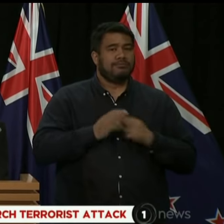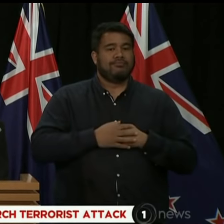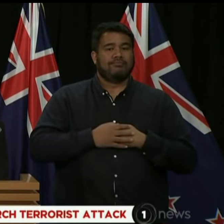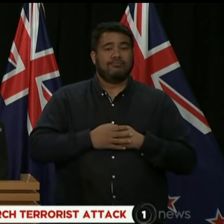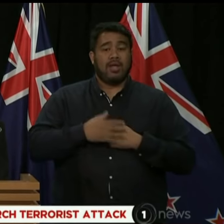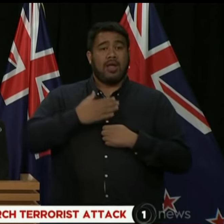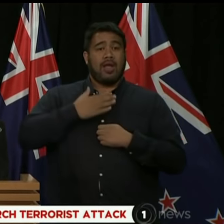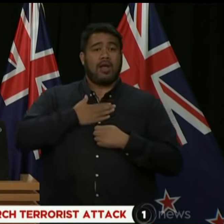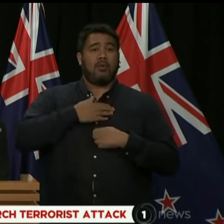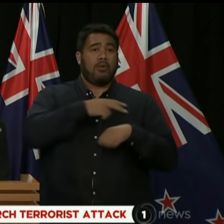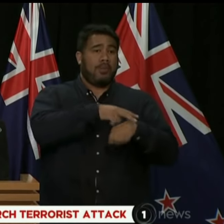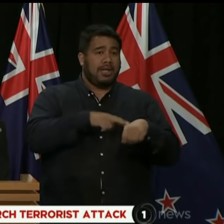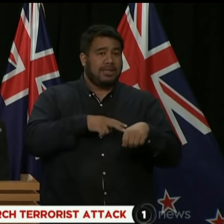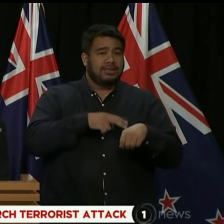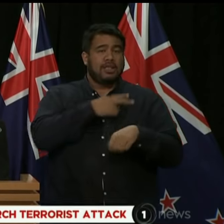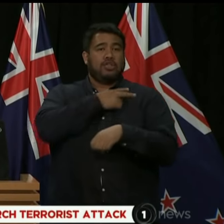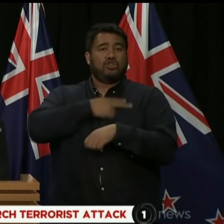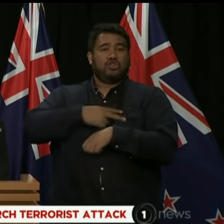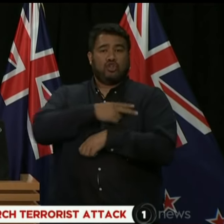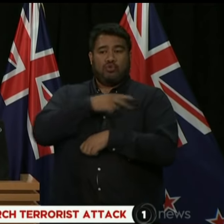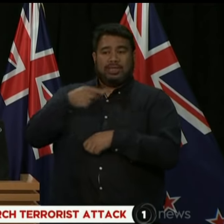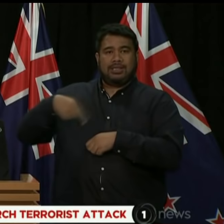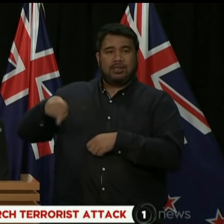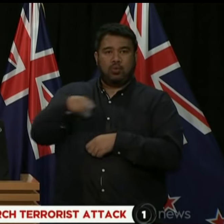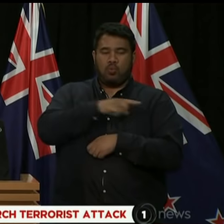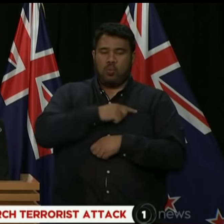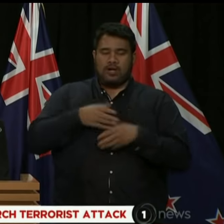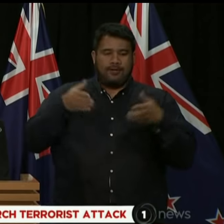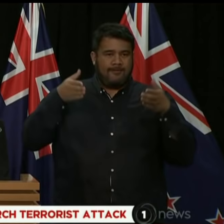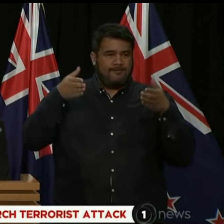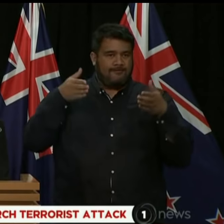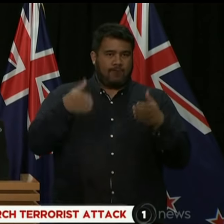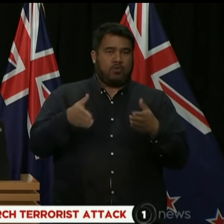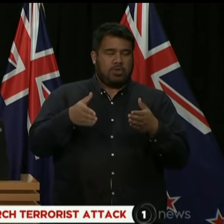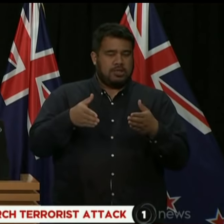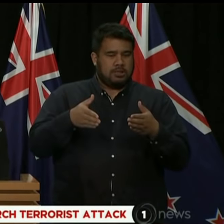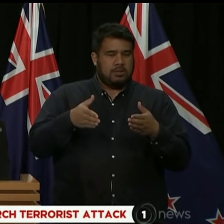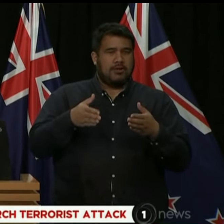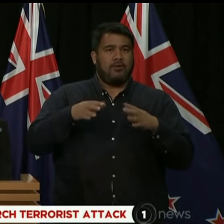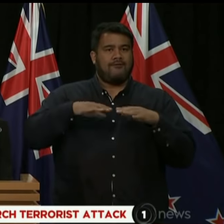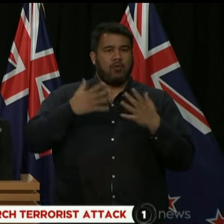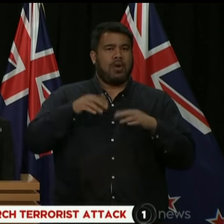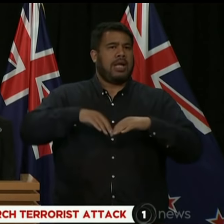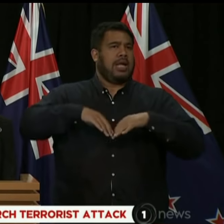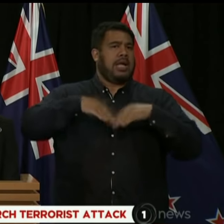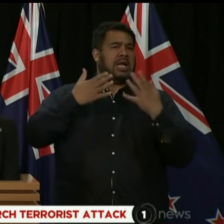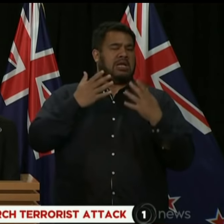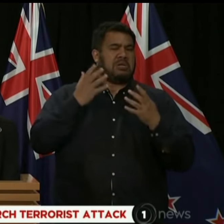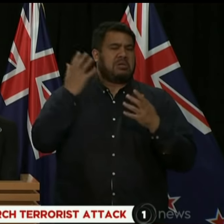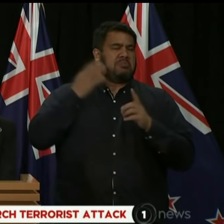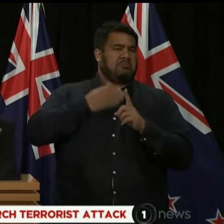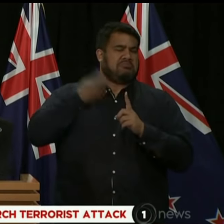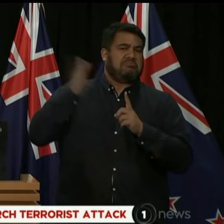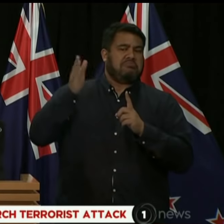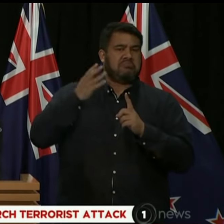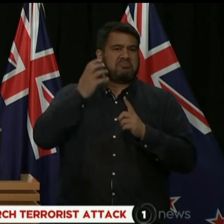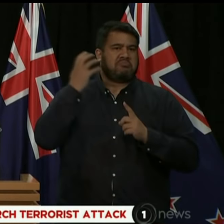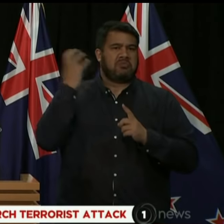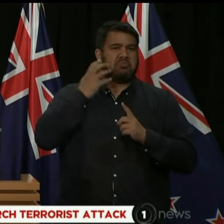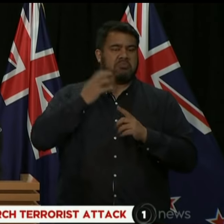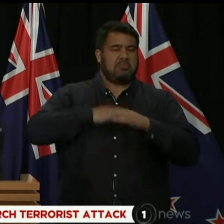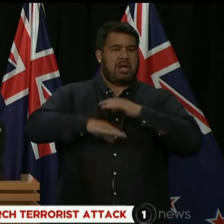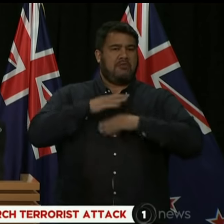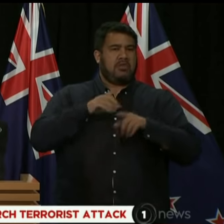police are focused on extremism of every kind. Given global